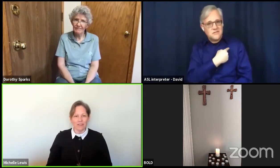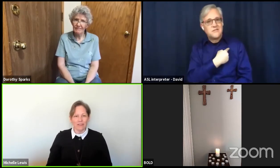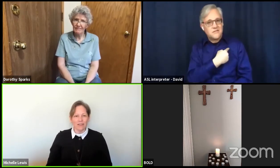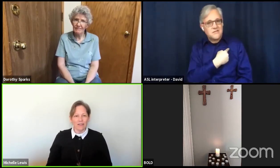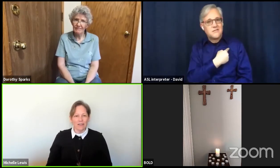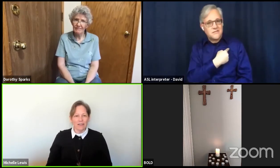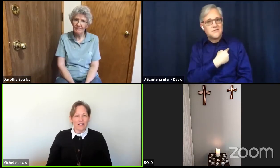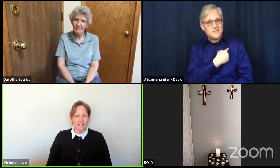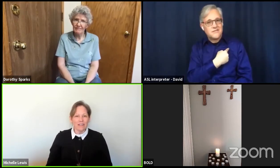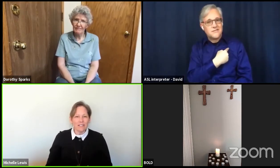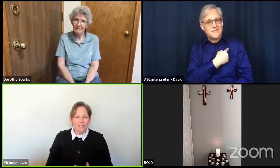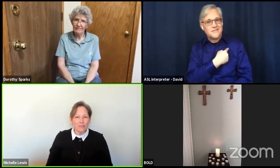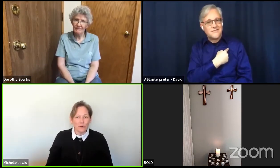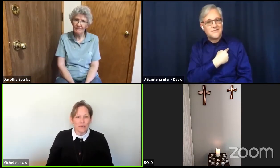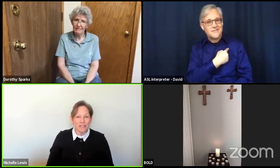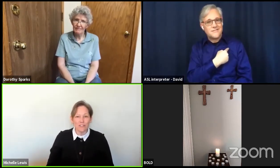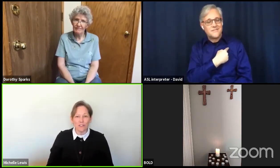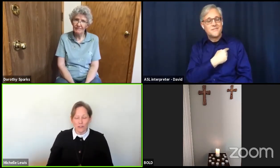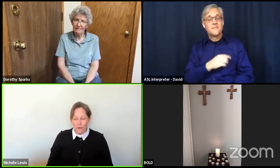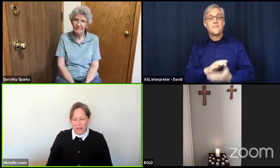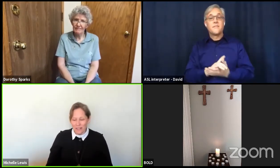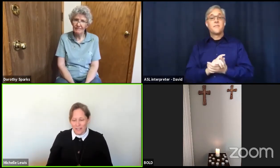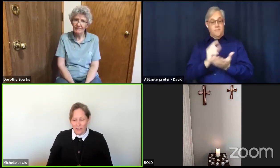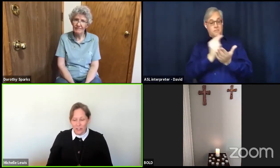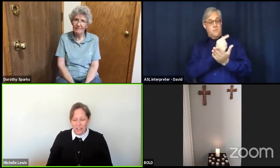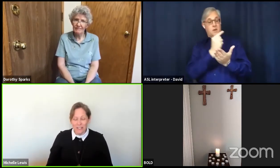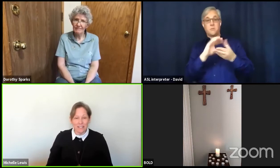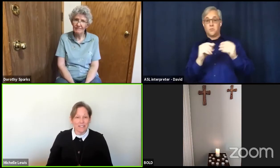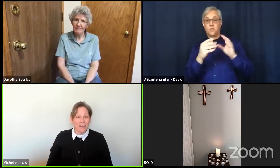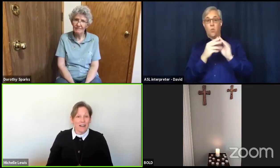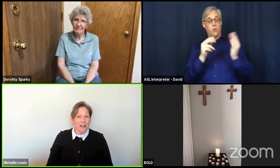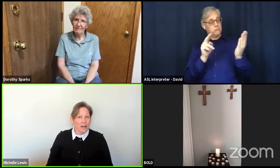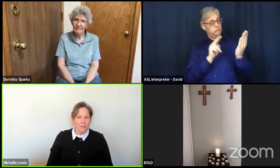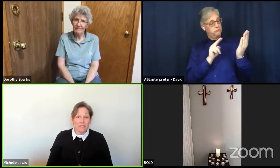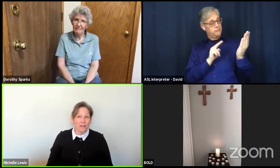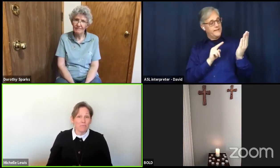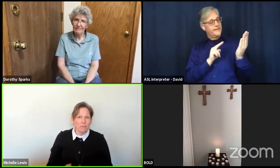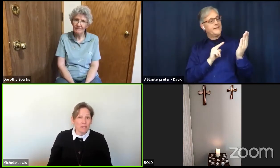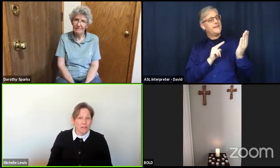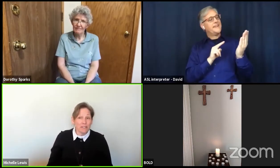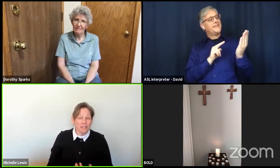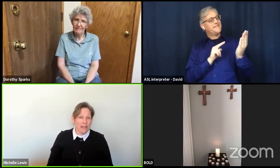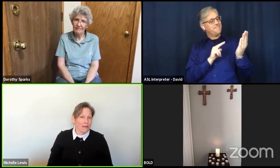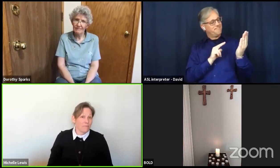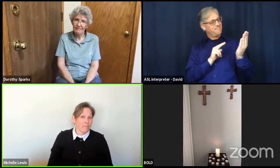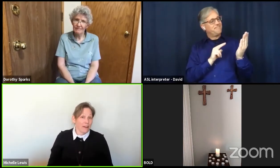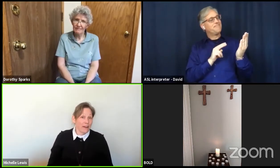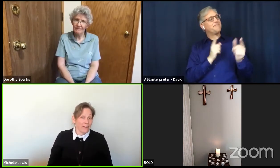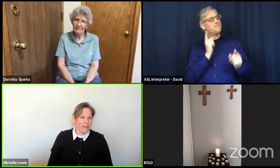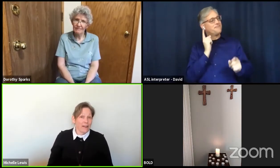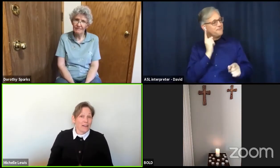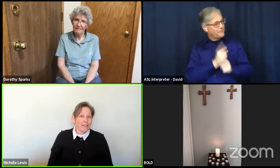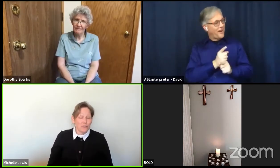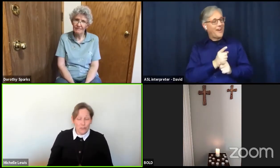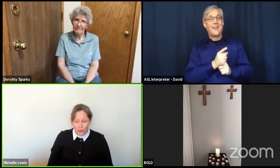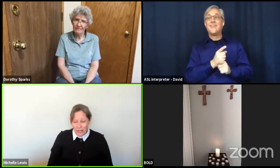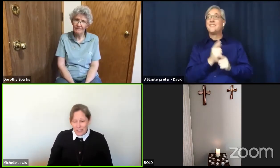These stories show us that Jesus comes and builds a campfire, joins us